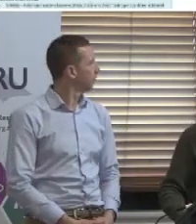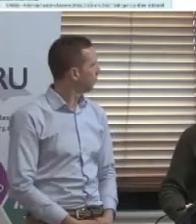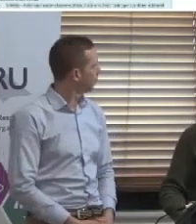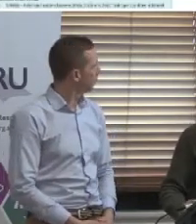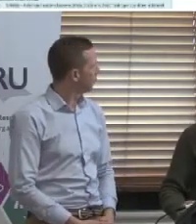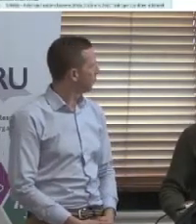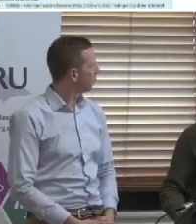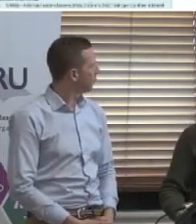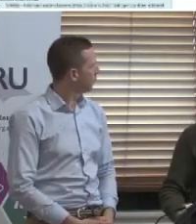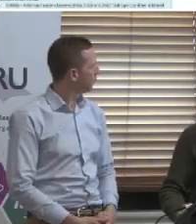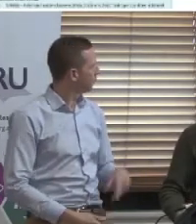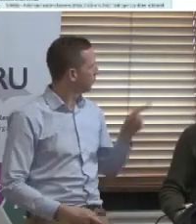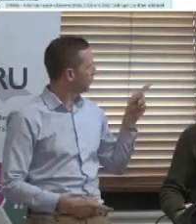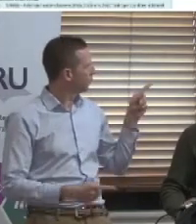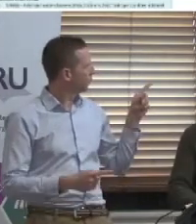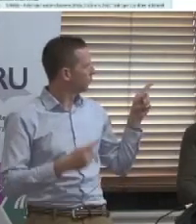There Hmm.